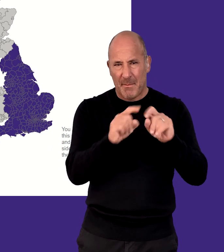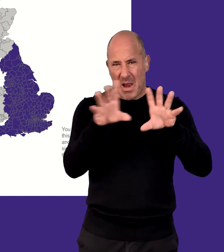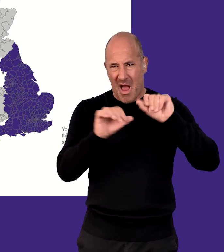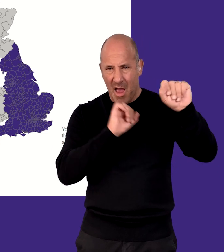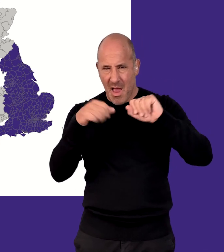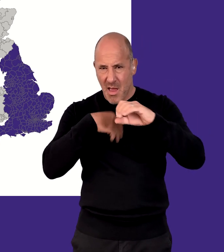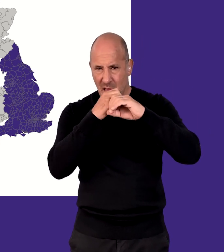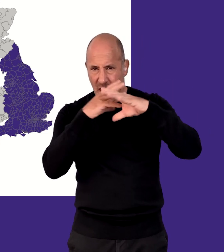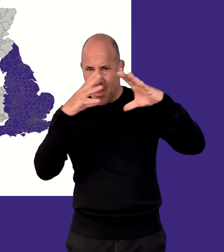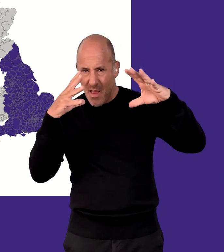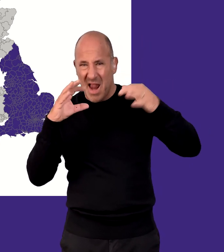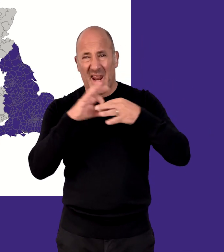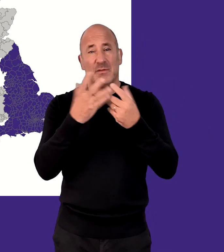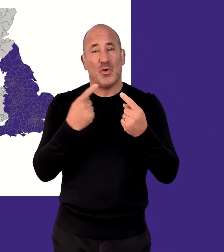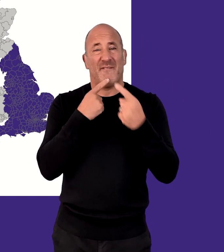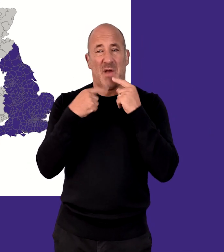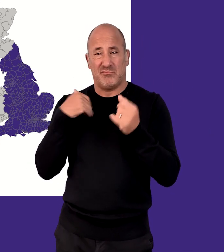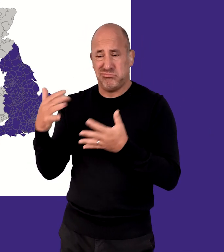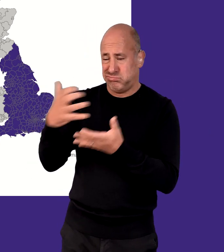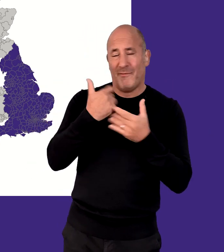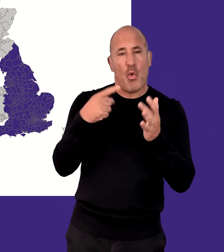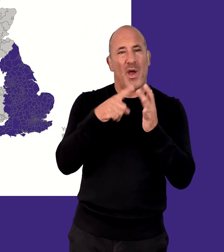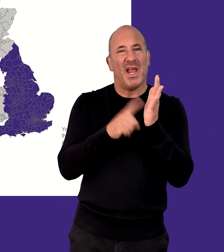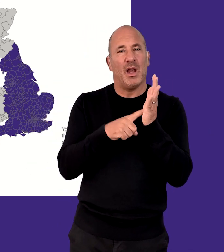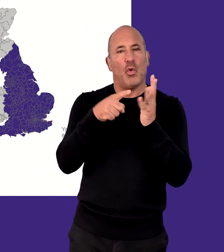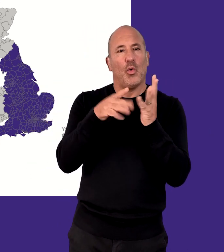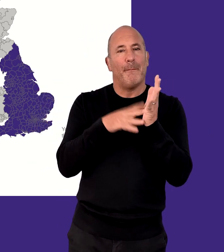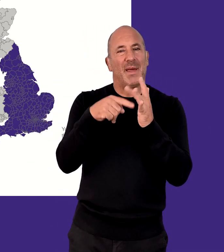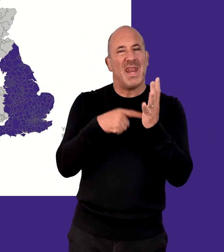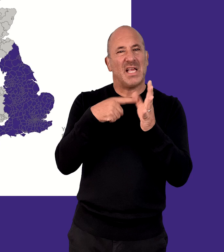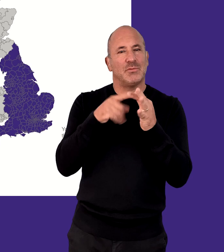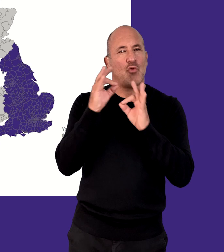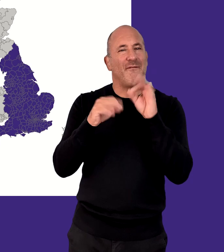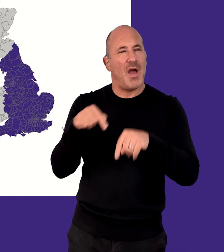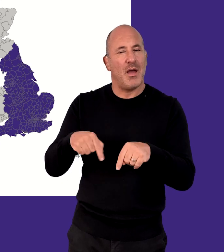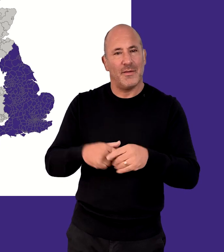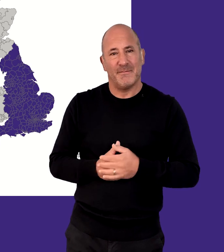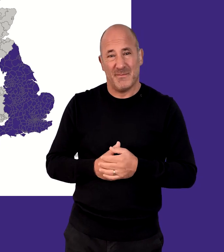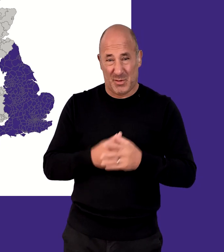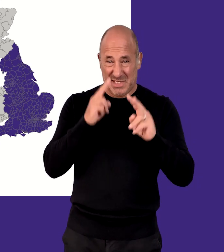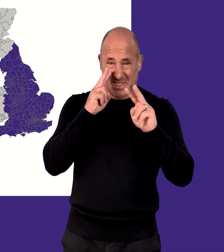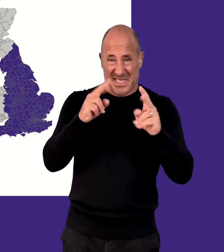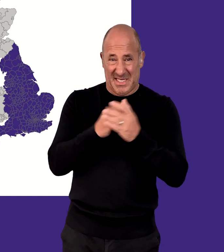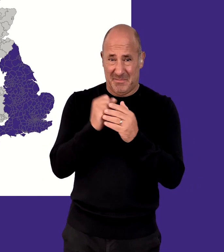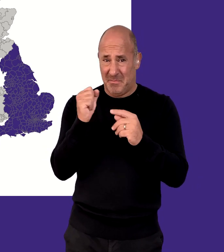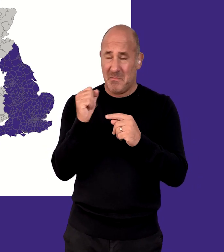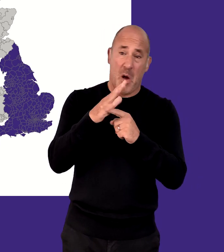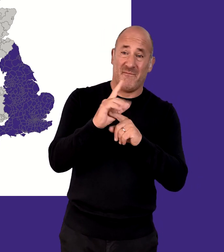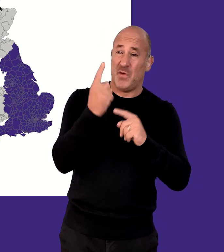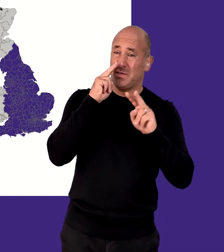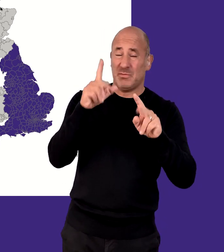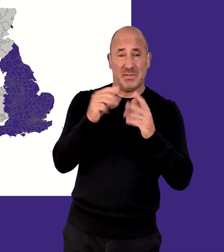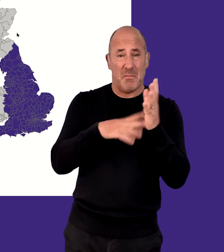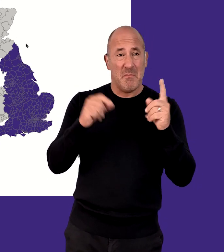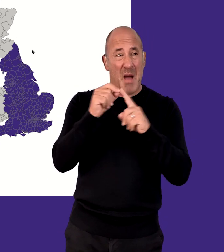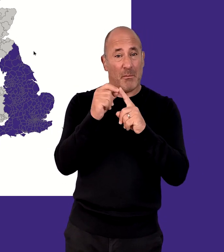which I operate, to build context around the data I collect in the Illuminate surveys. As we can see, the main feature